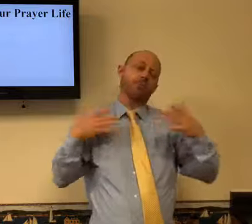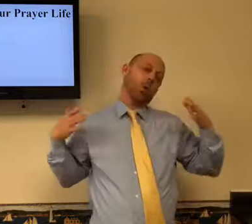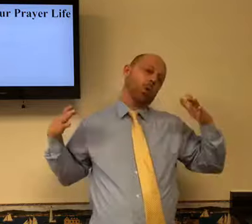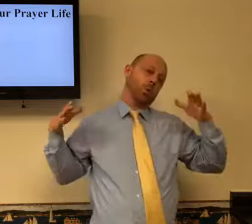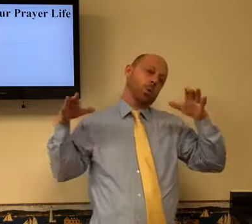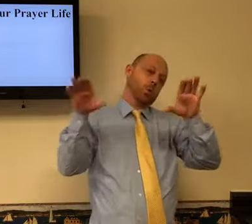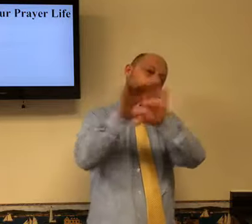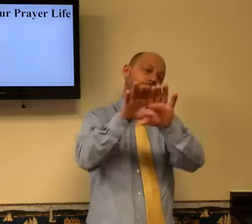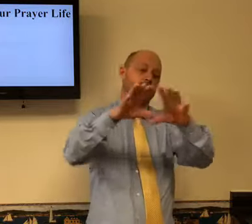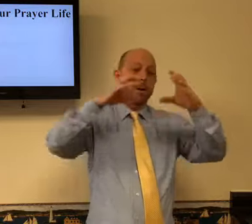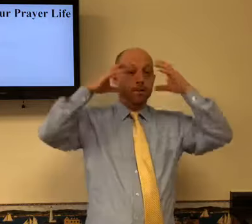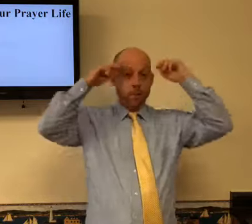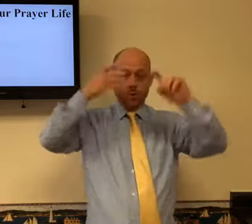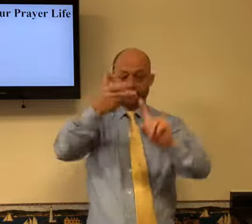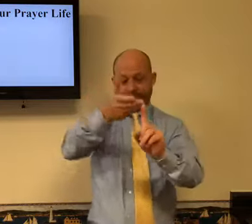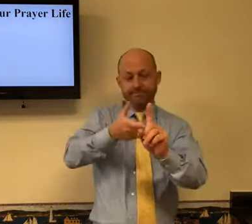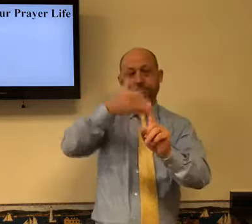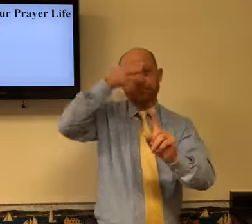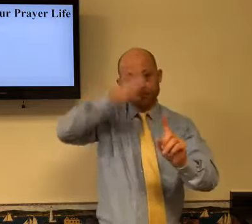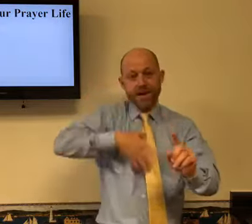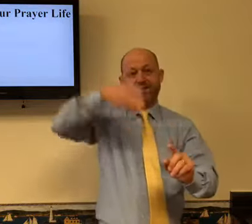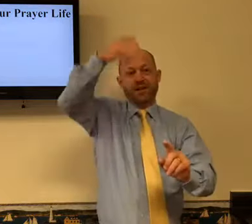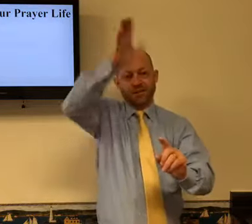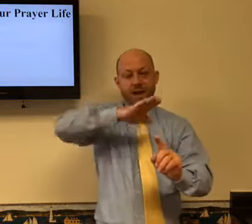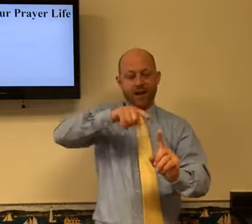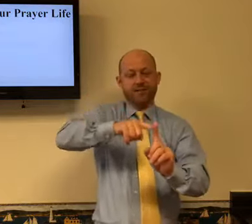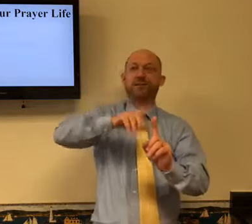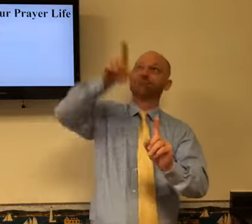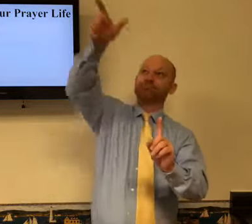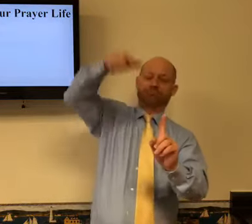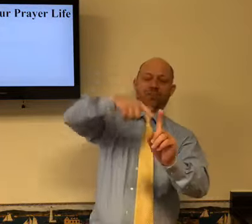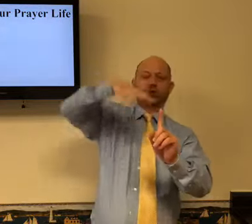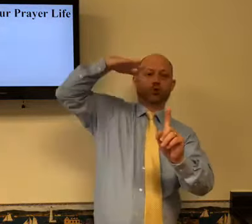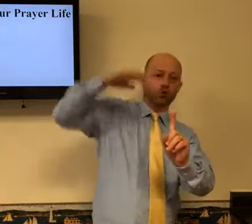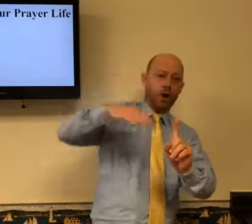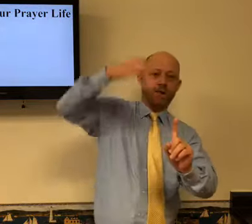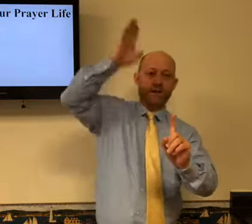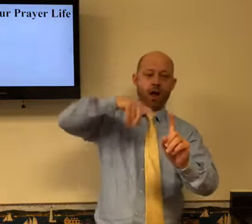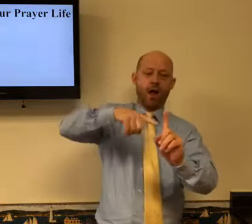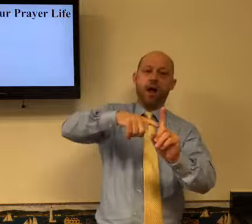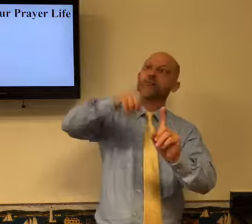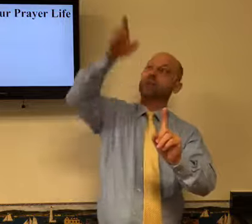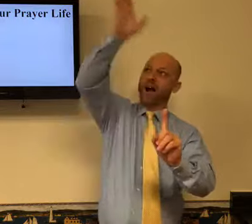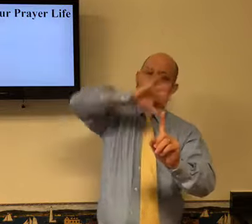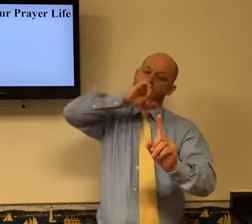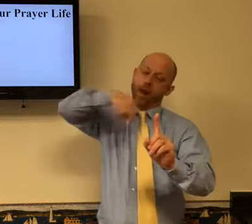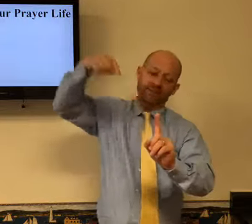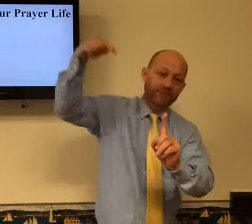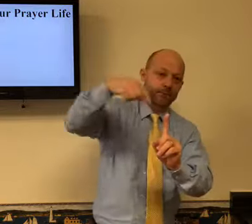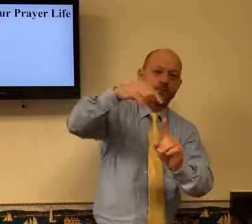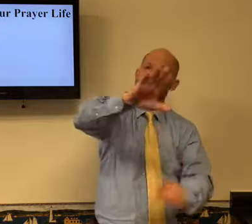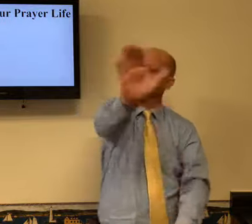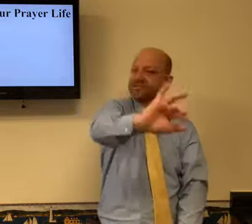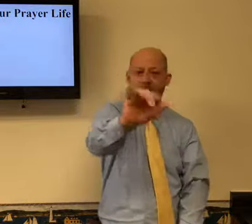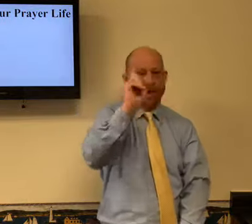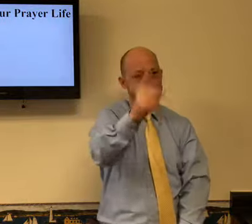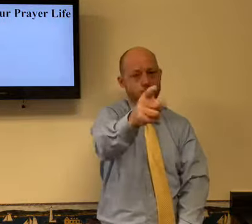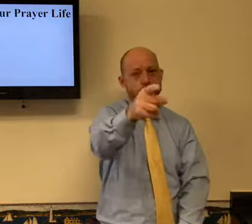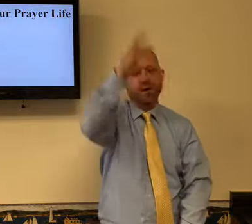Moses, I'm going to kind of tie all this in together. Moses, he is a man of God. He served God. He loved God. God loved